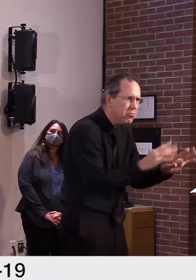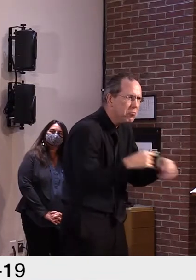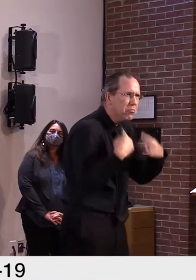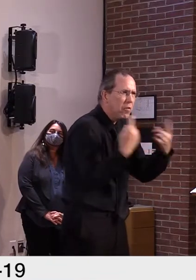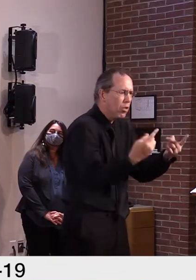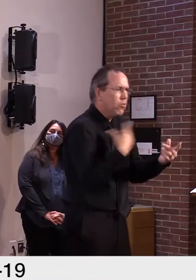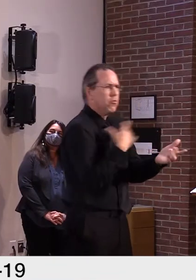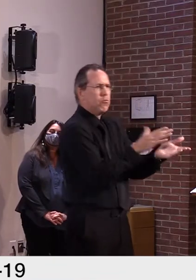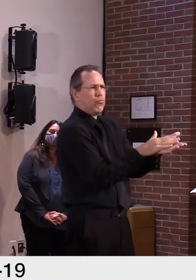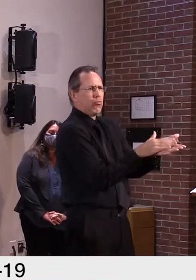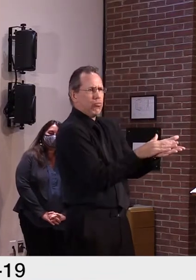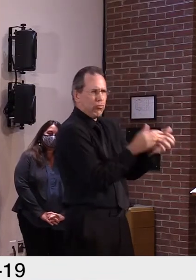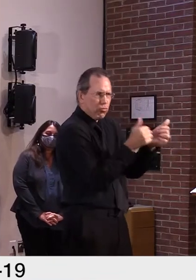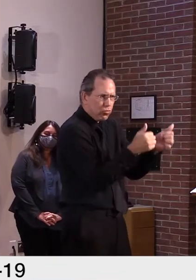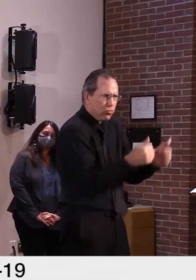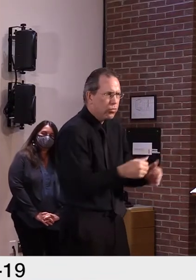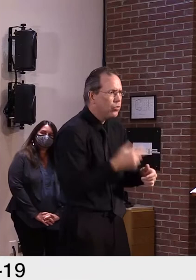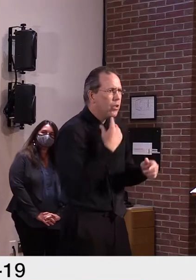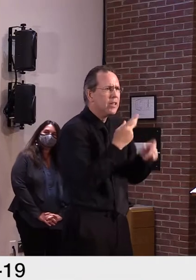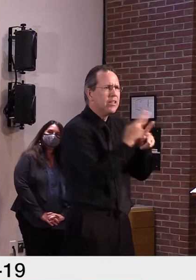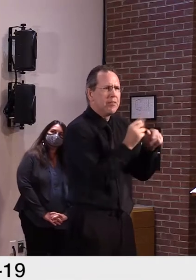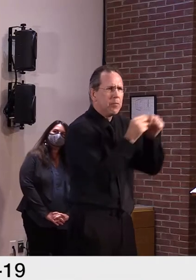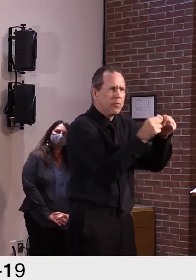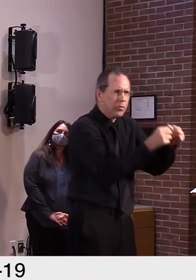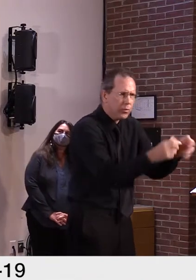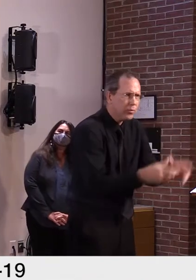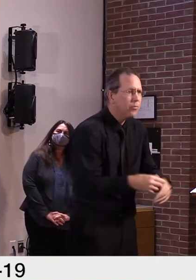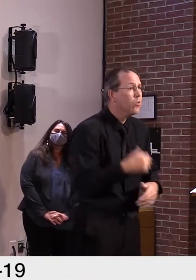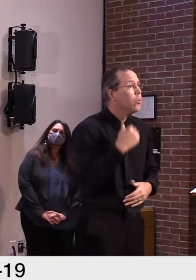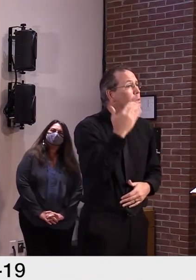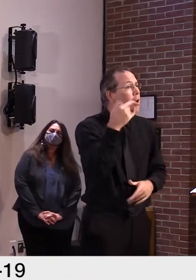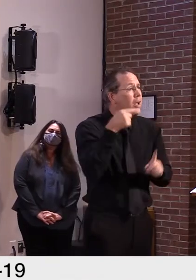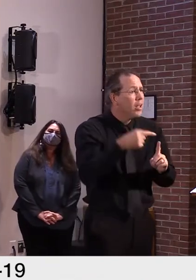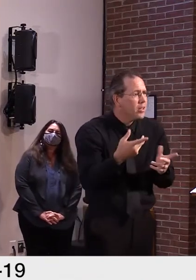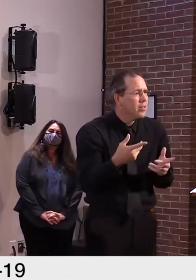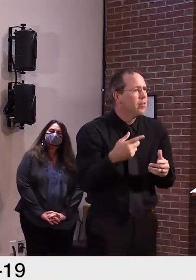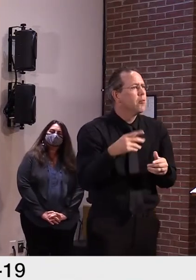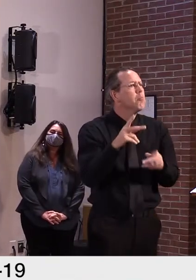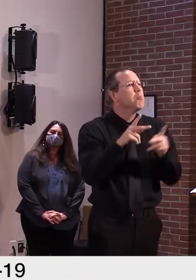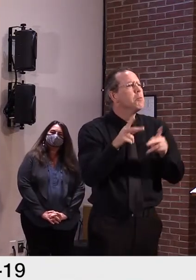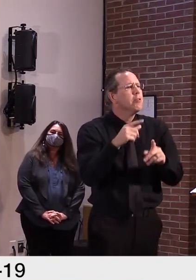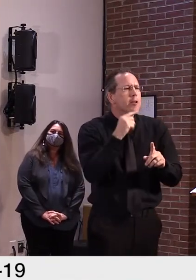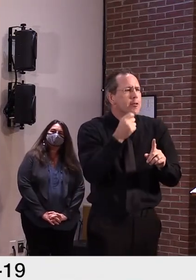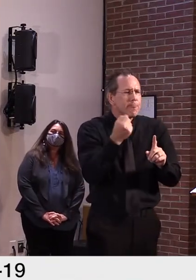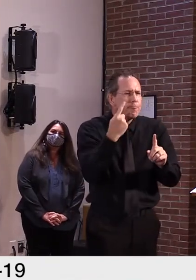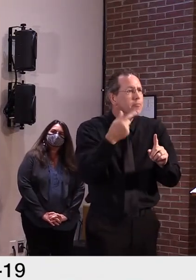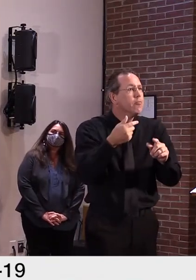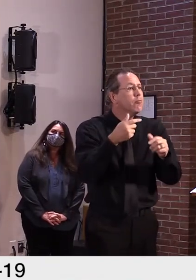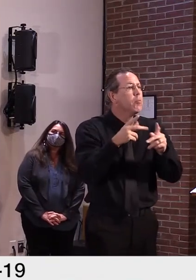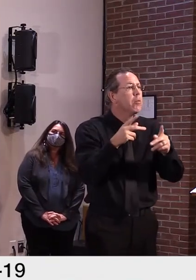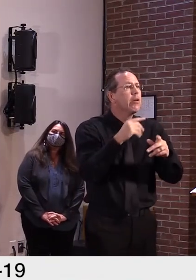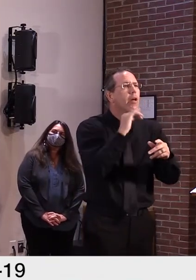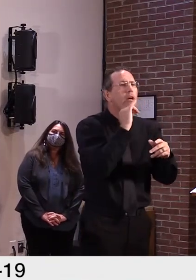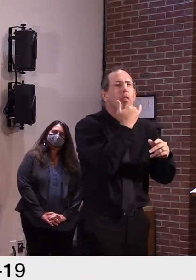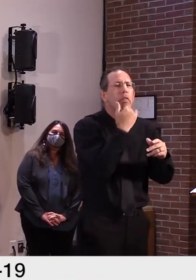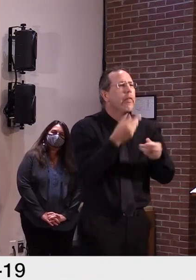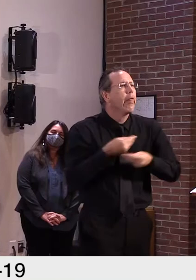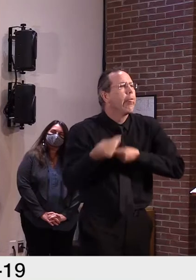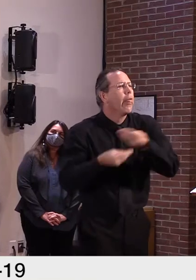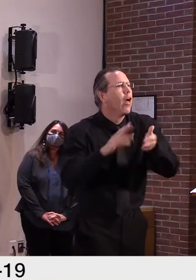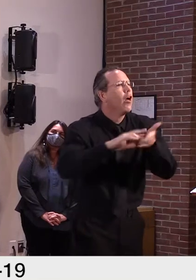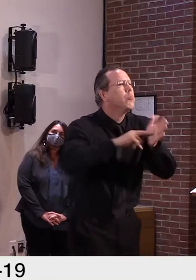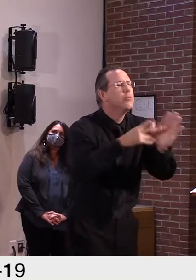That's because there are not cases being brought into those settings. Those settings are just